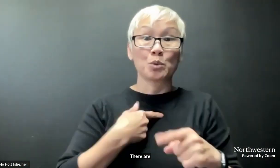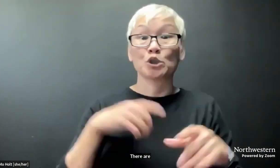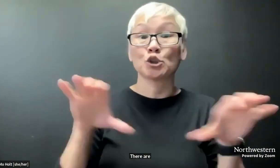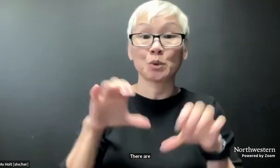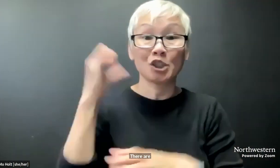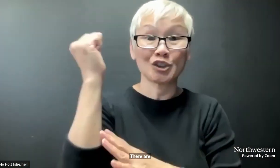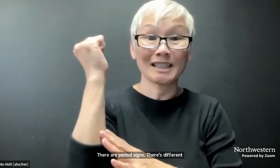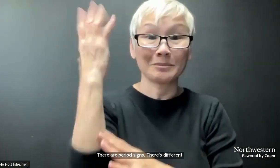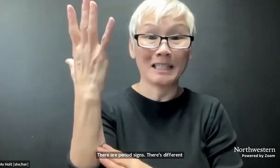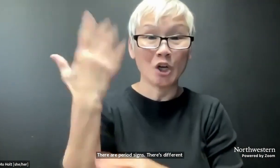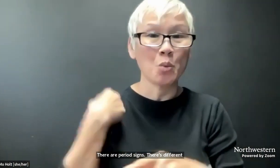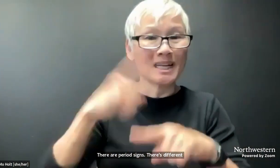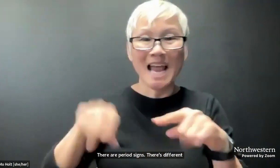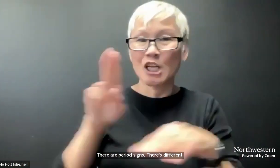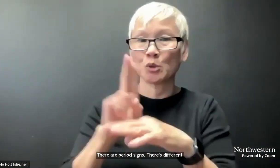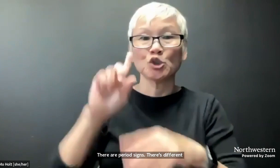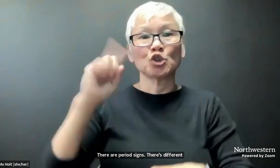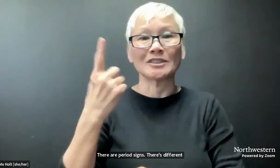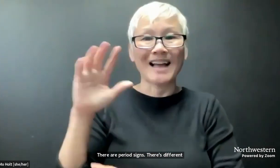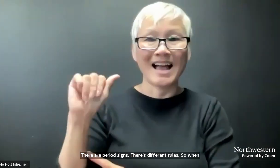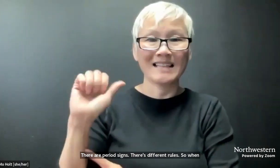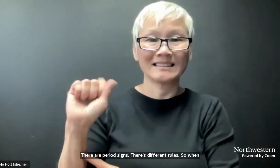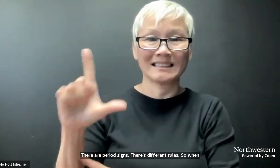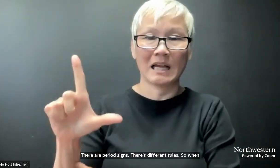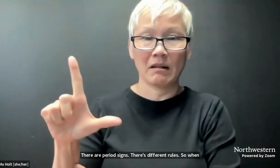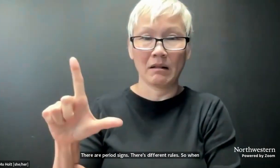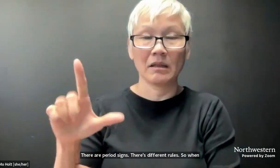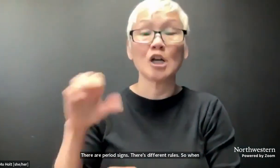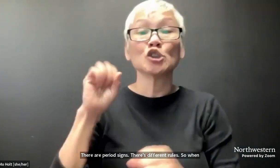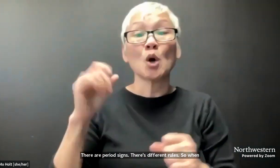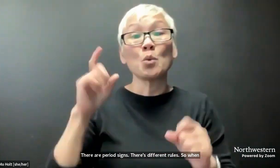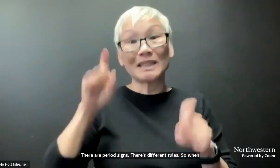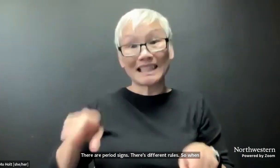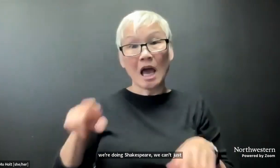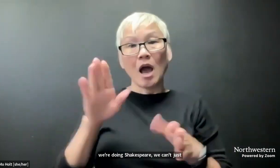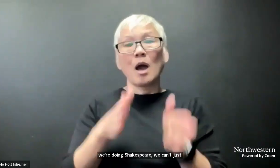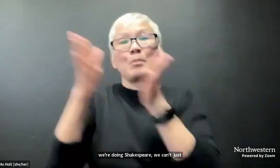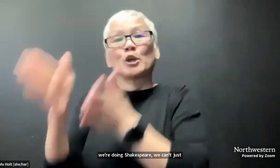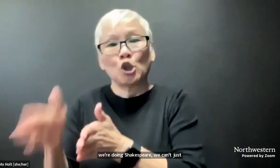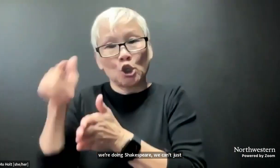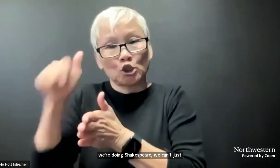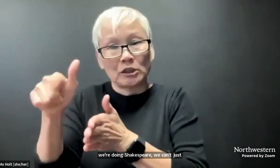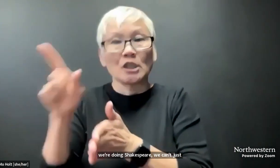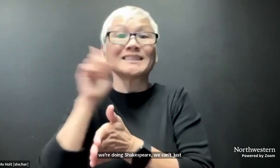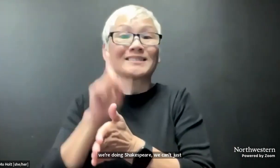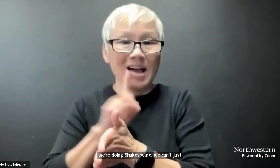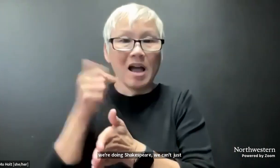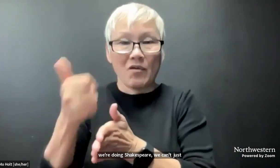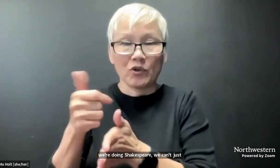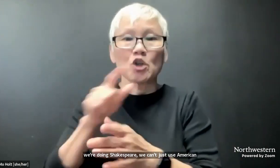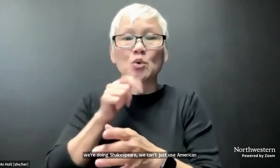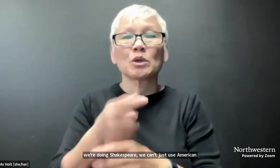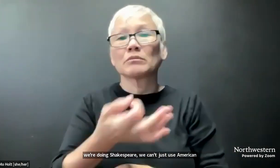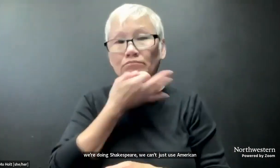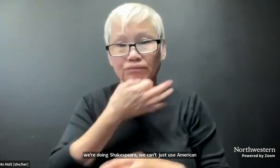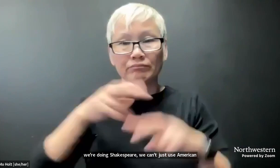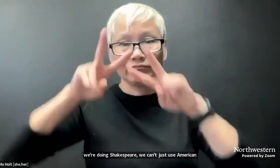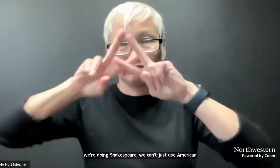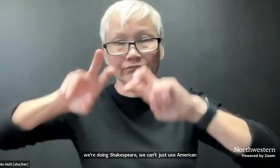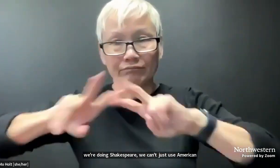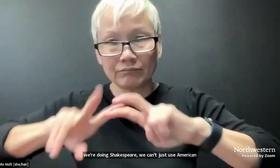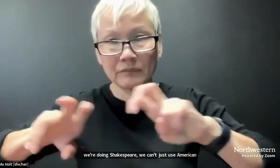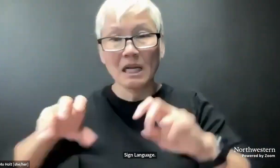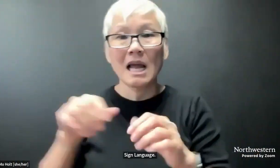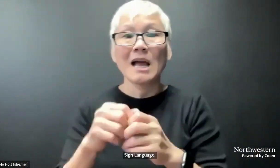So when we're doing Shakespeare, we can't just use American sign language. We're going to need to have a person